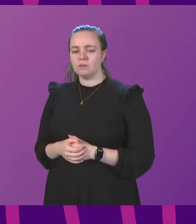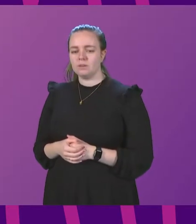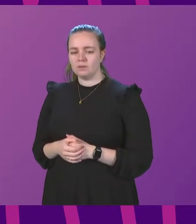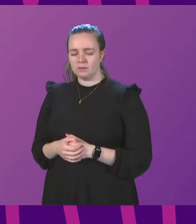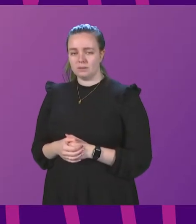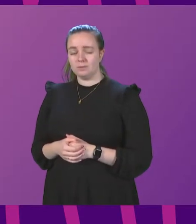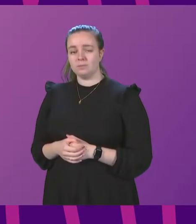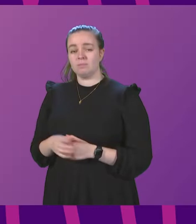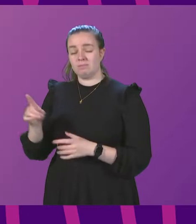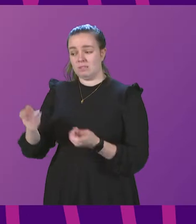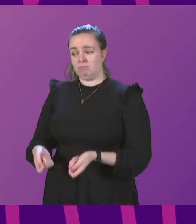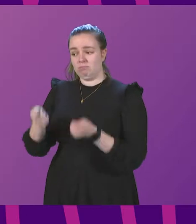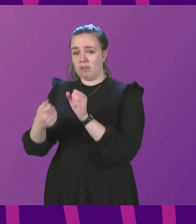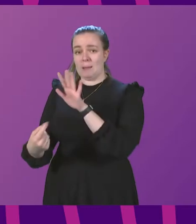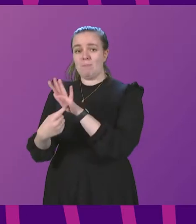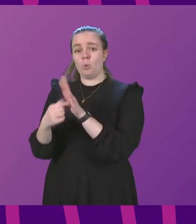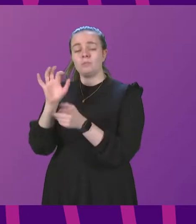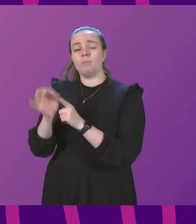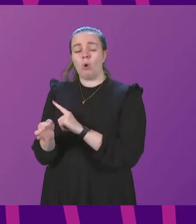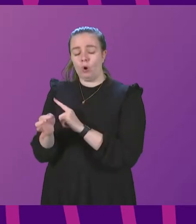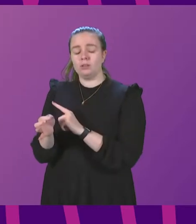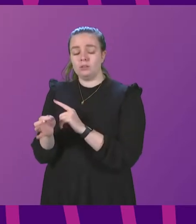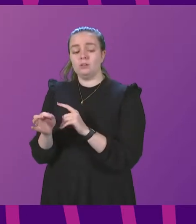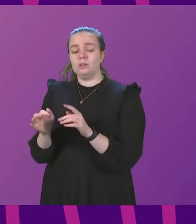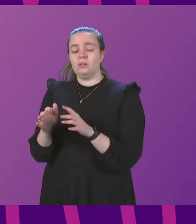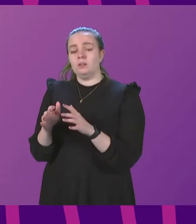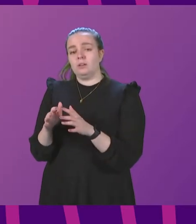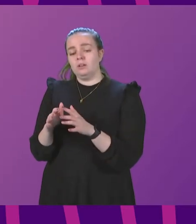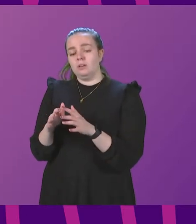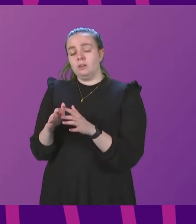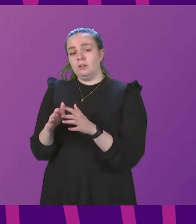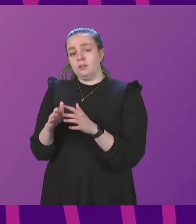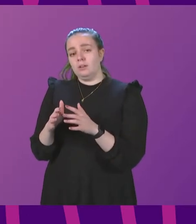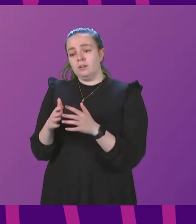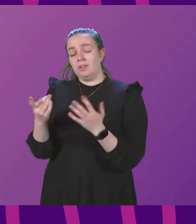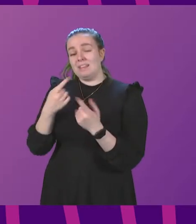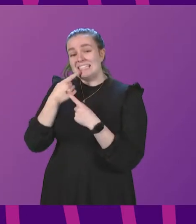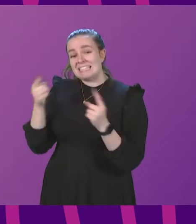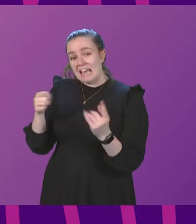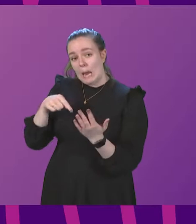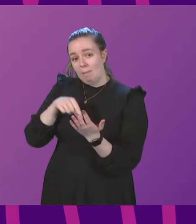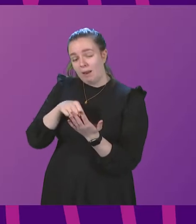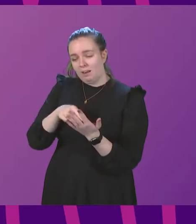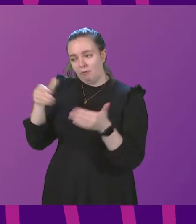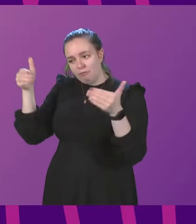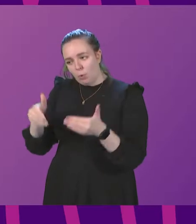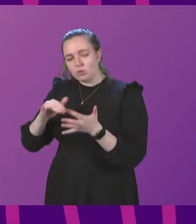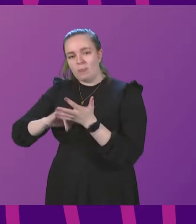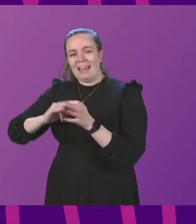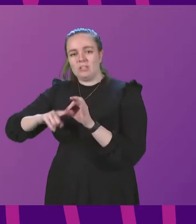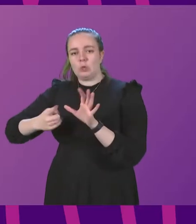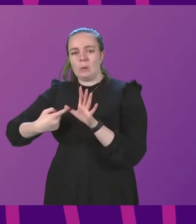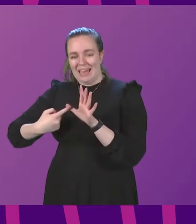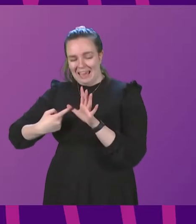Well, the Member raises a very important point that although much of the statement was focused on the SQA